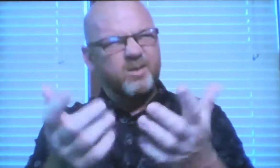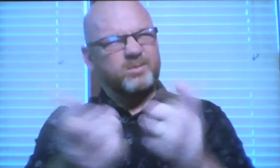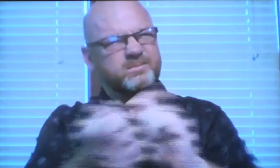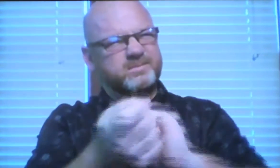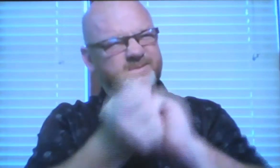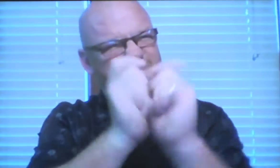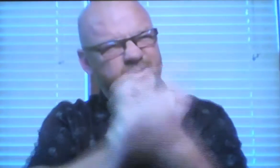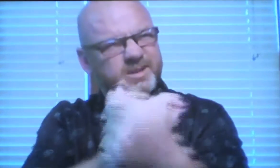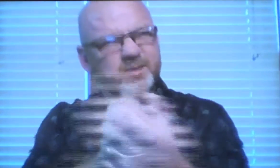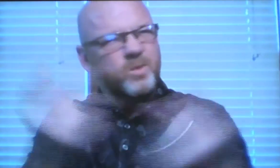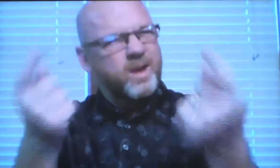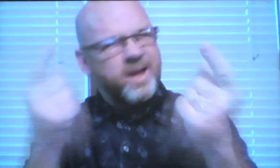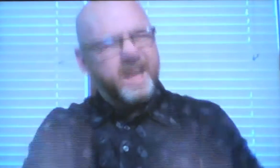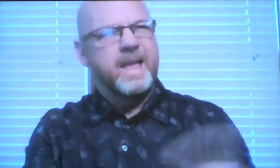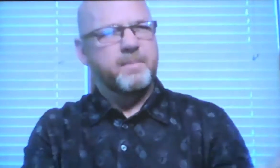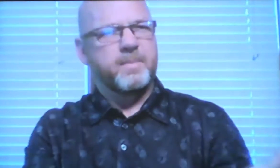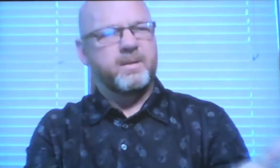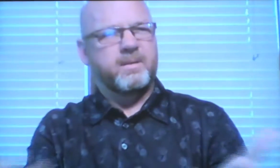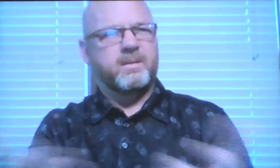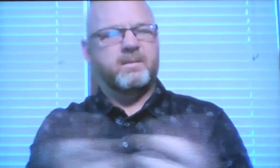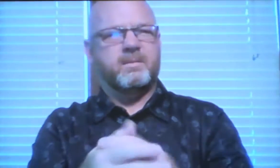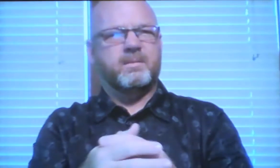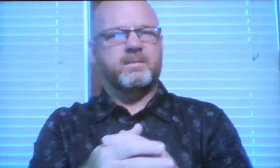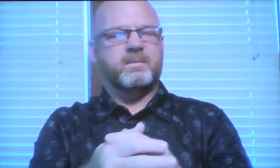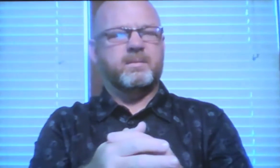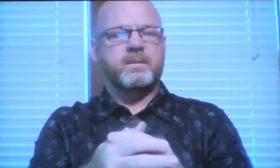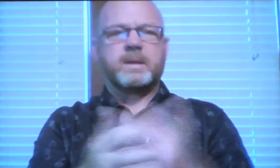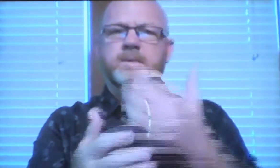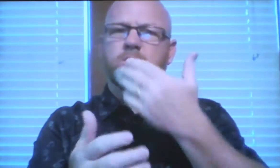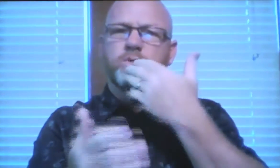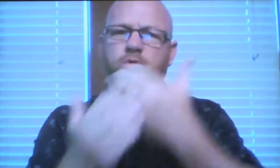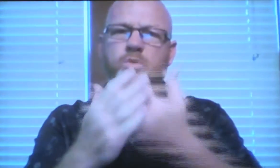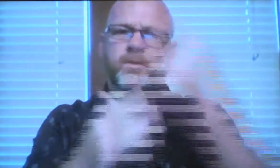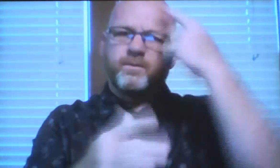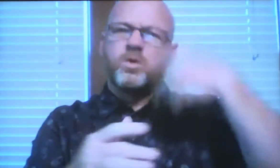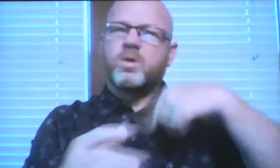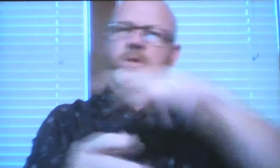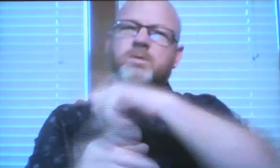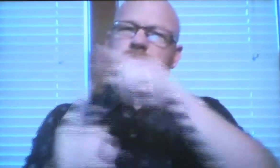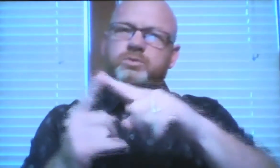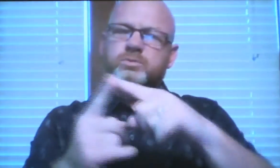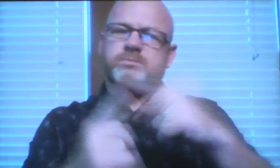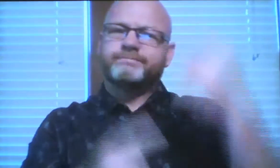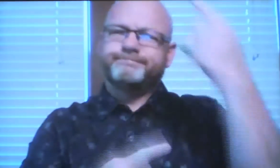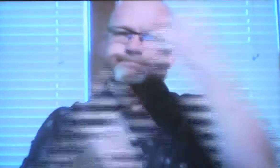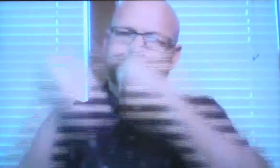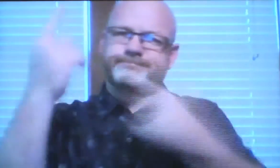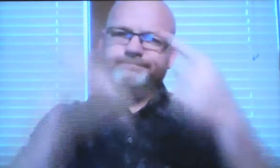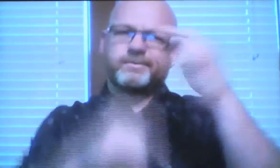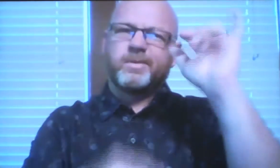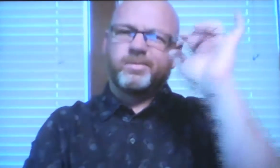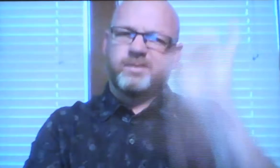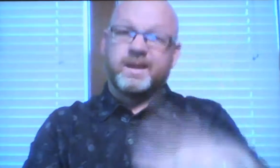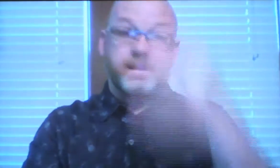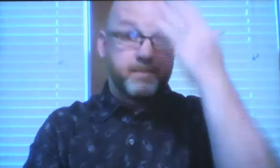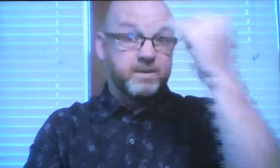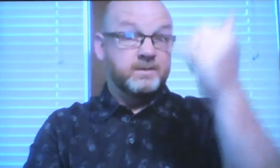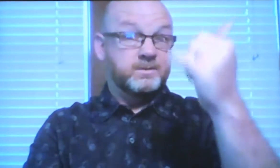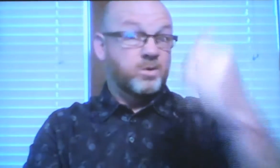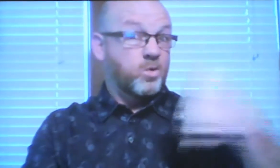I think, well, how can we change what was happening to them? It's good for us to ponder on